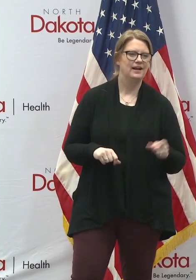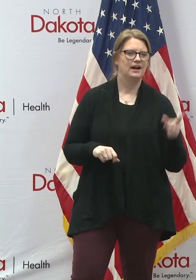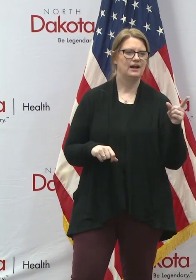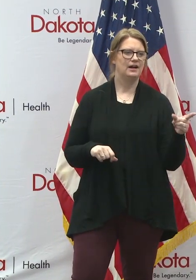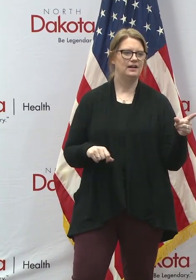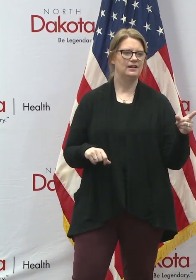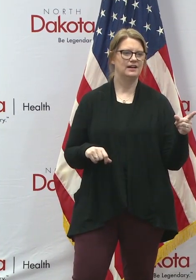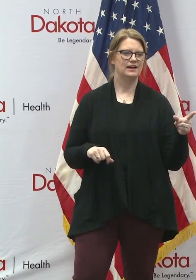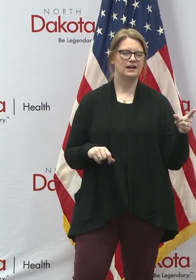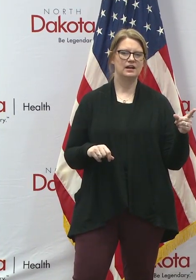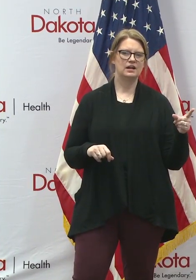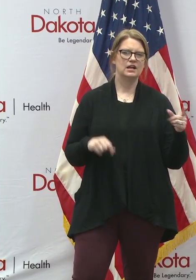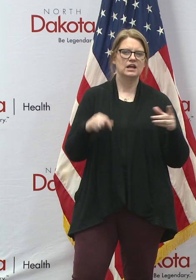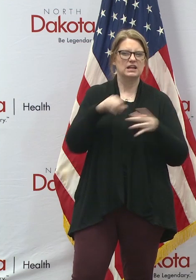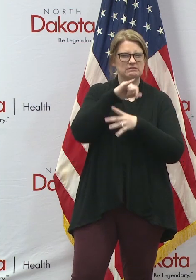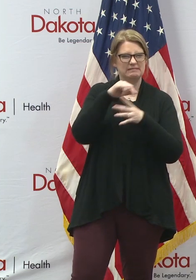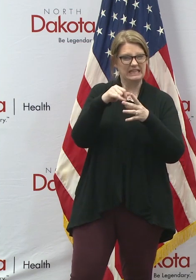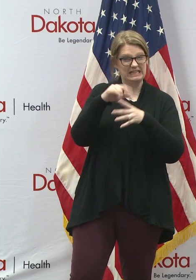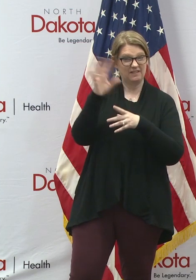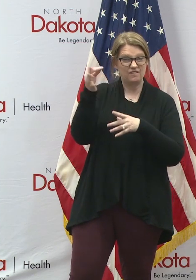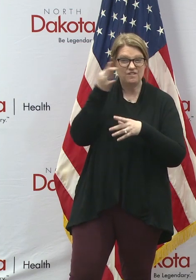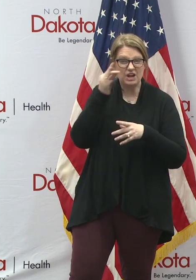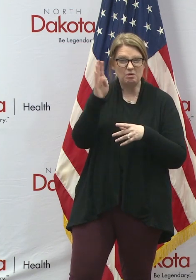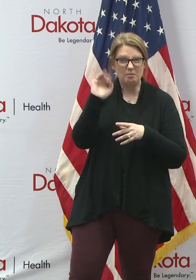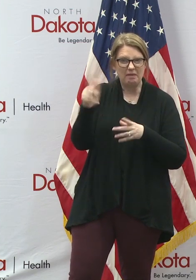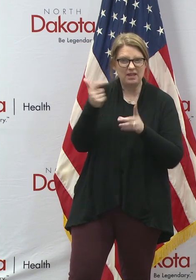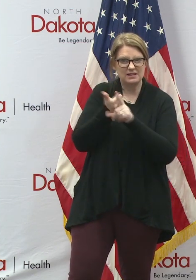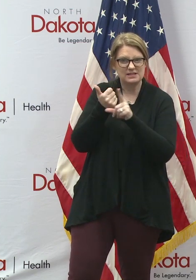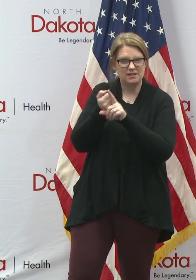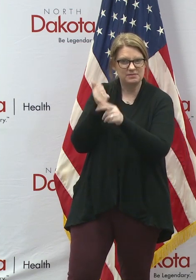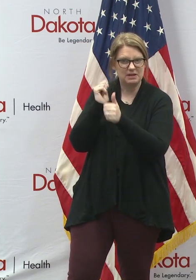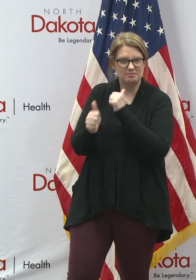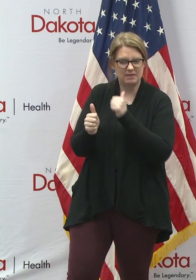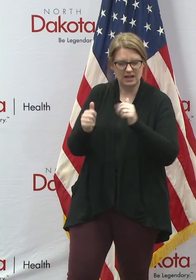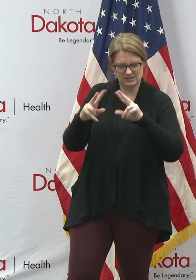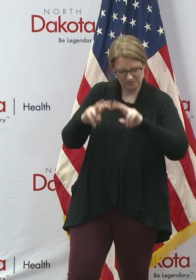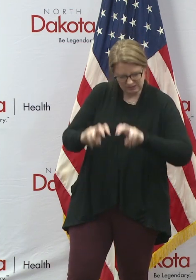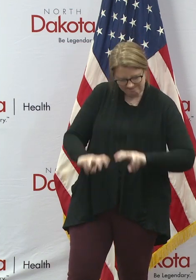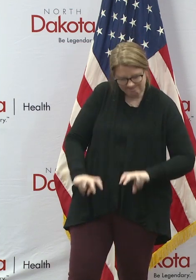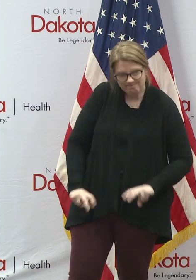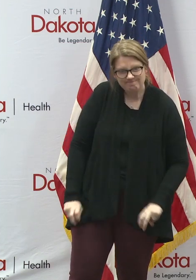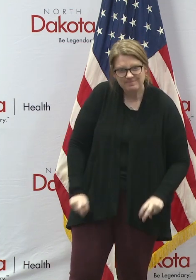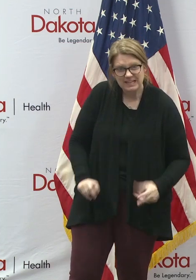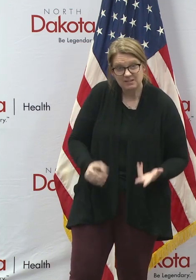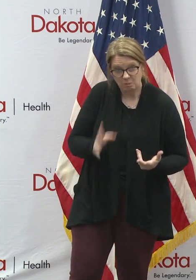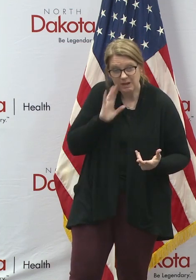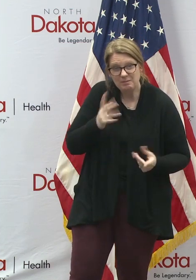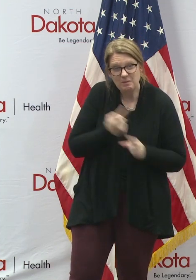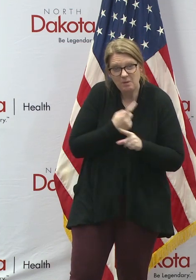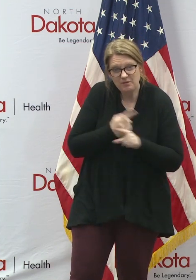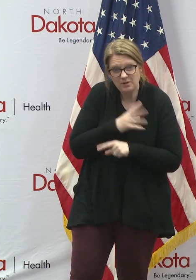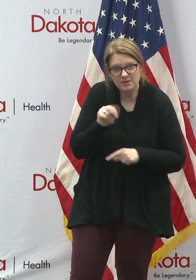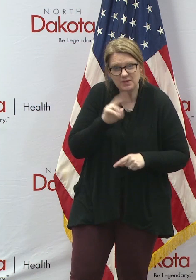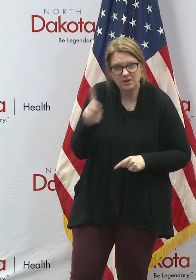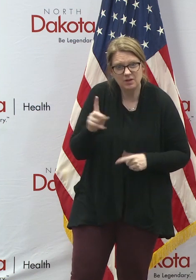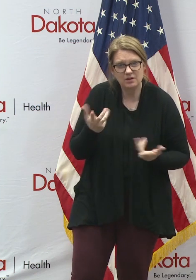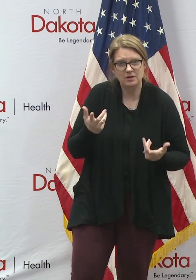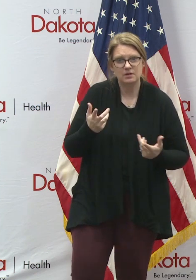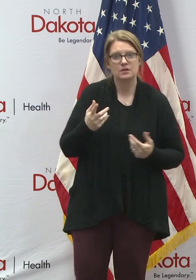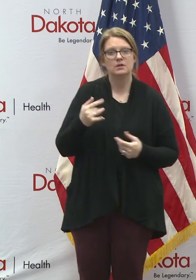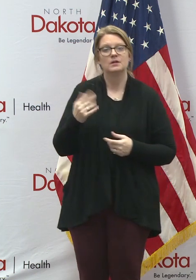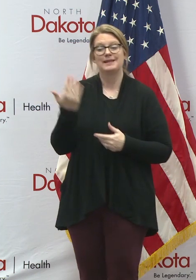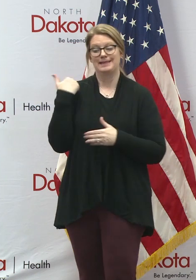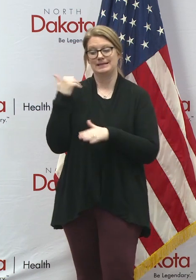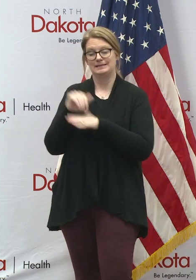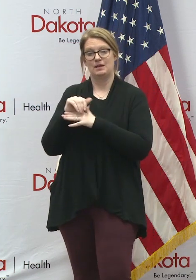Have we looked at what's in the federal bill that's going through and will it be adequate for North Dakota? The answer is we've looked at what passed the Senate